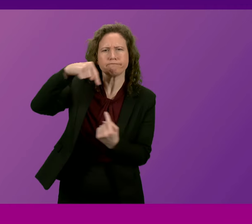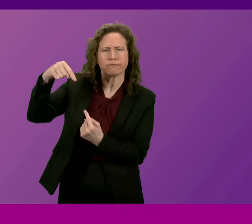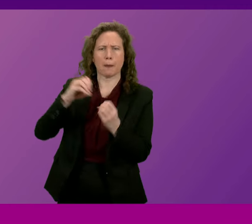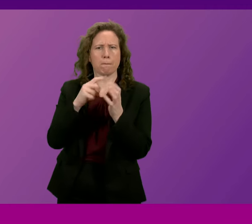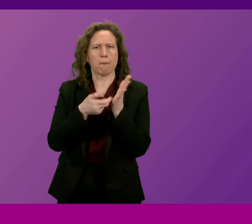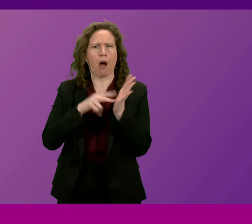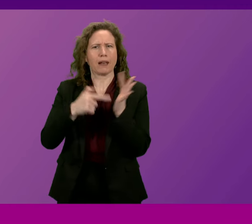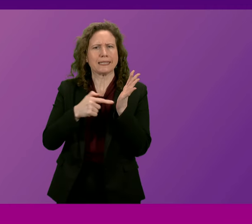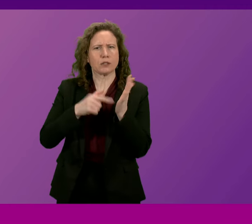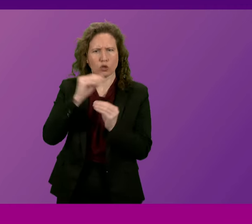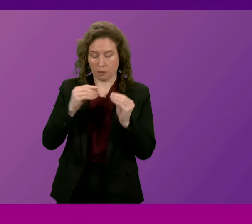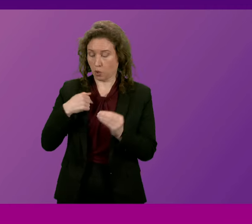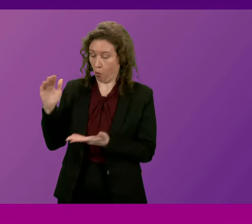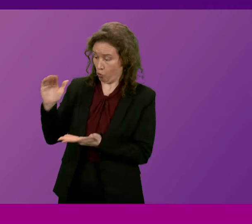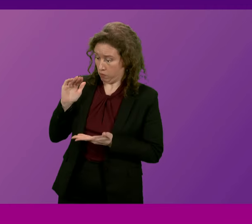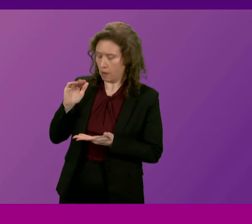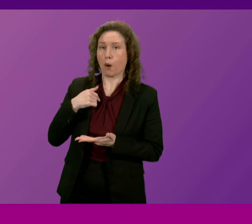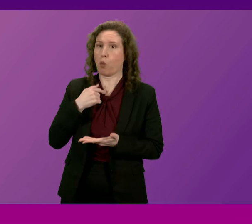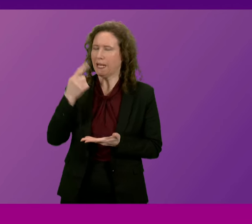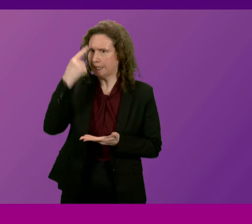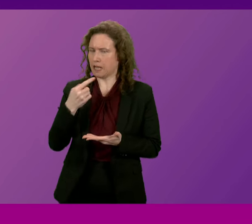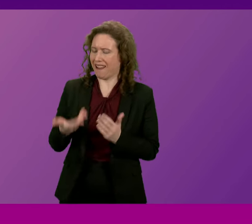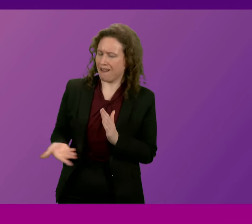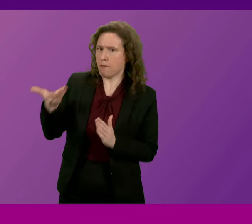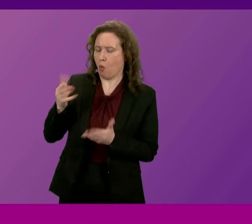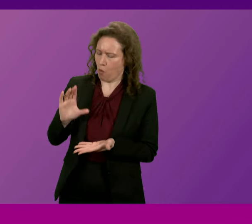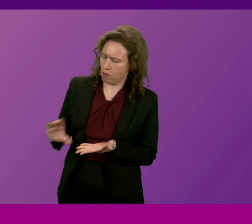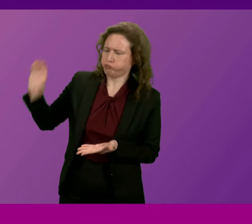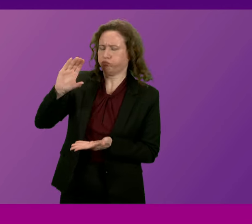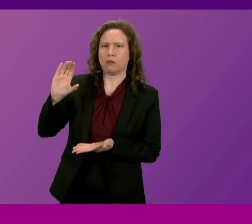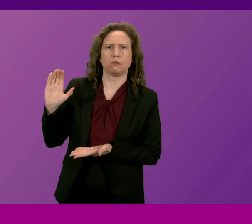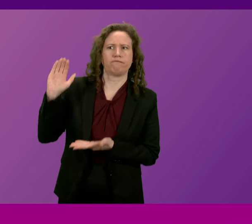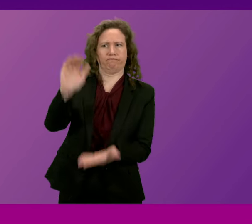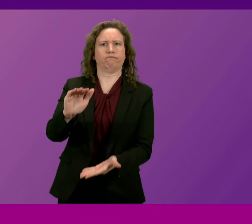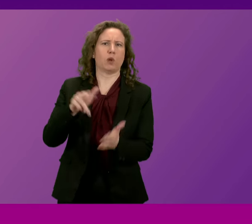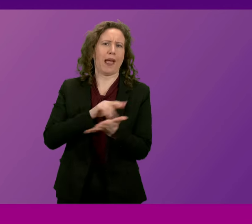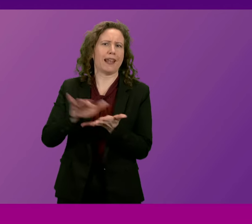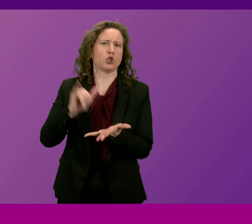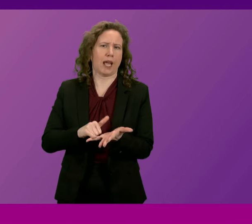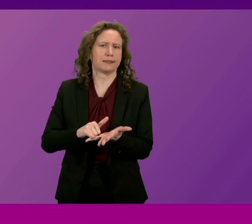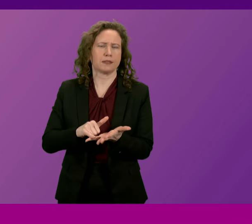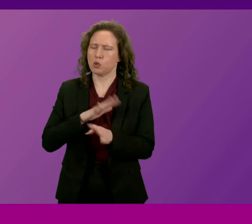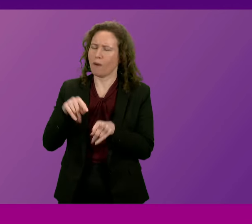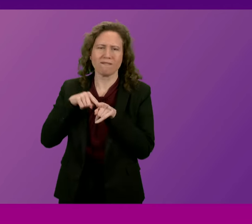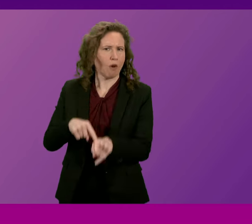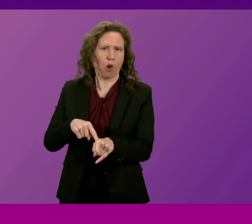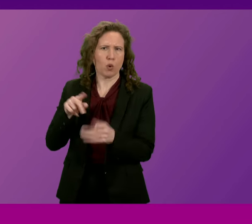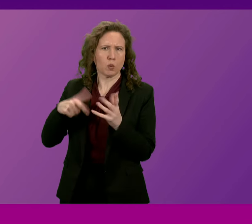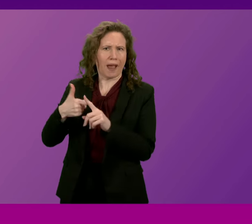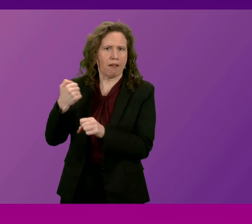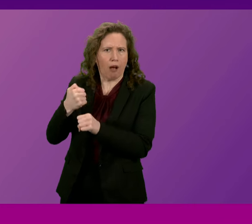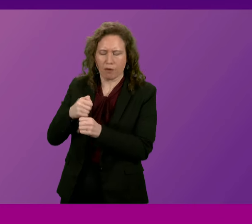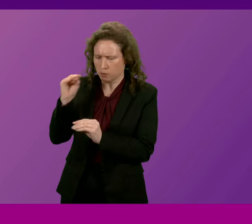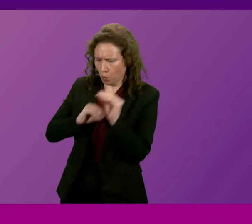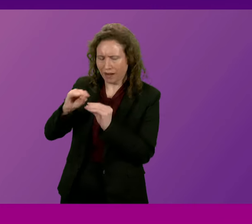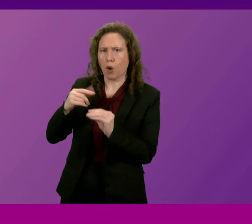to invest in the National Health Service in excess of the Barnet consequentials on health, because we have taken the tough decisions to do